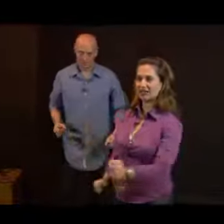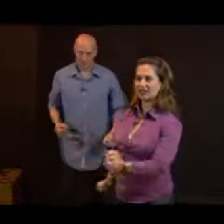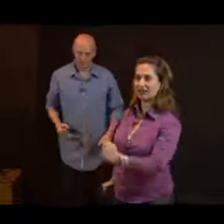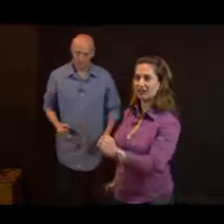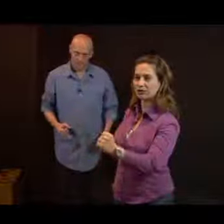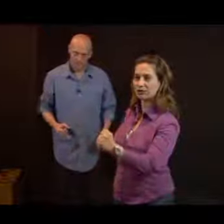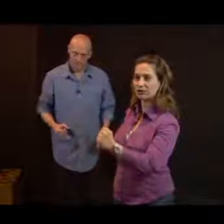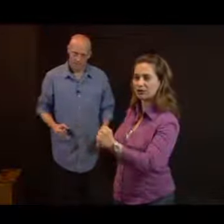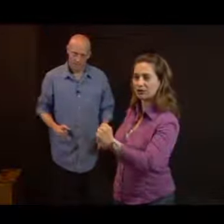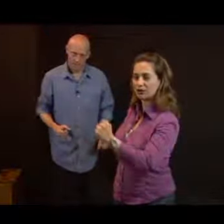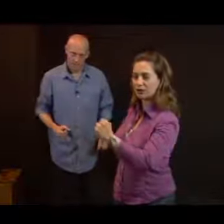in slow motion.